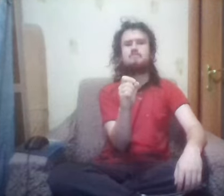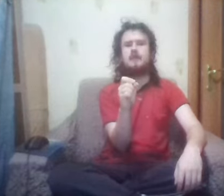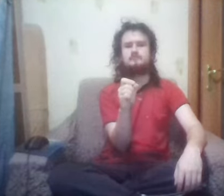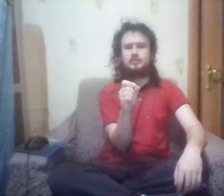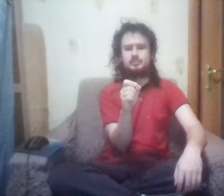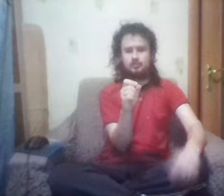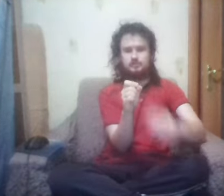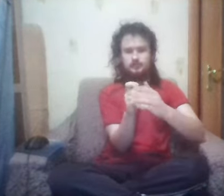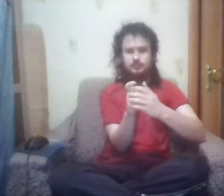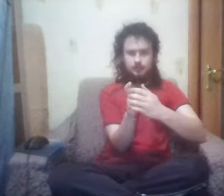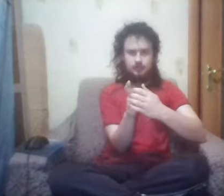helps me to forget